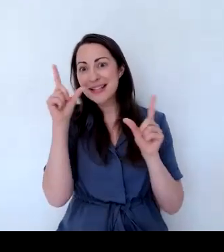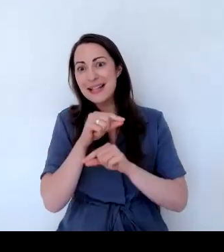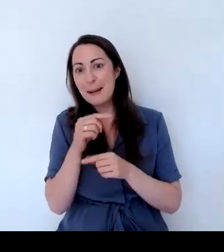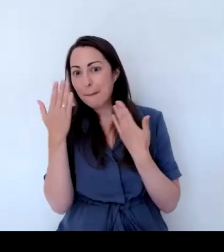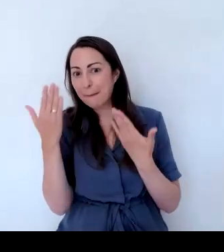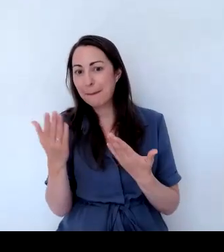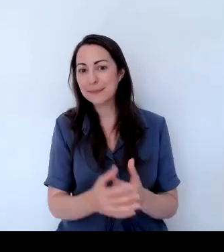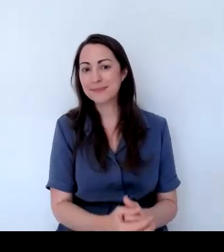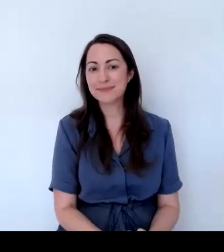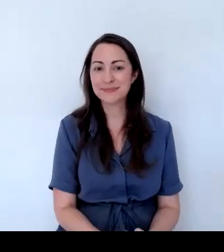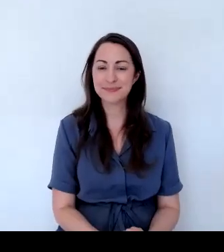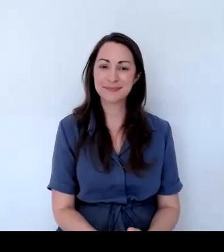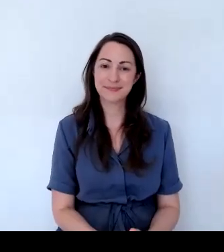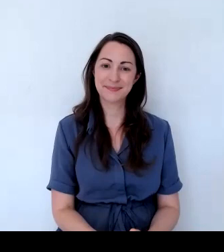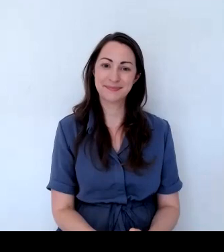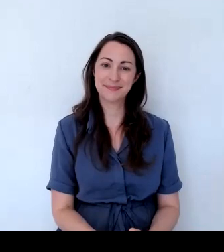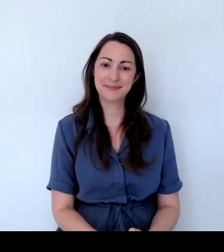I'll sure everyone's falling asleep.